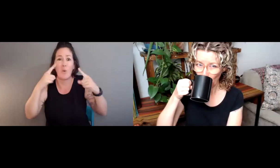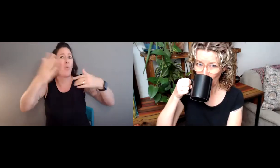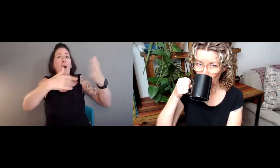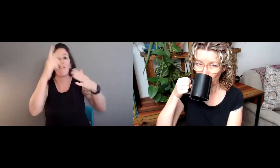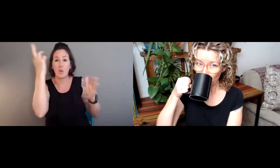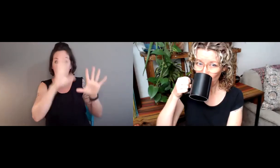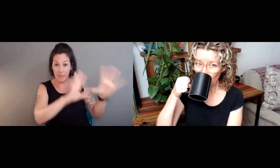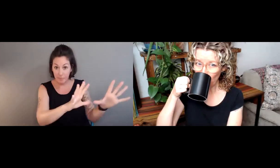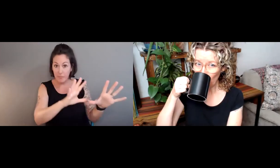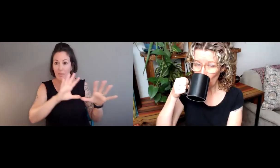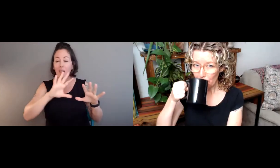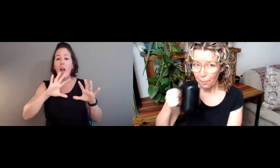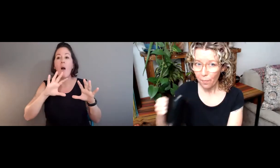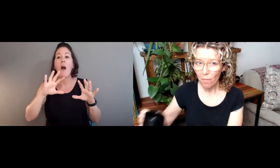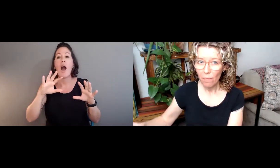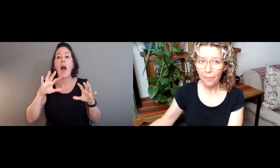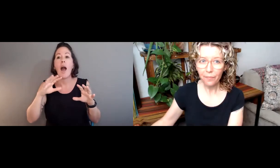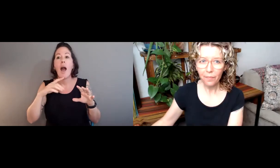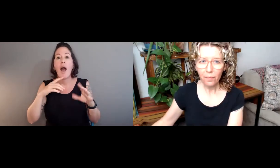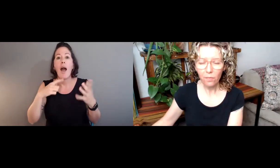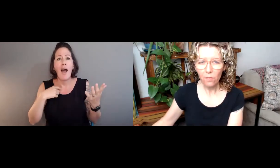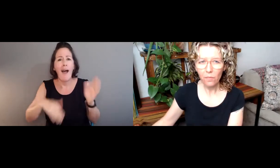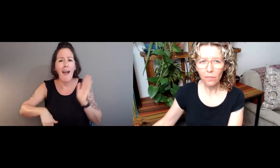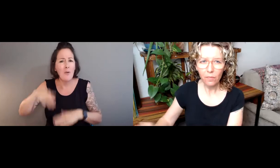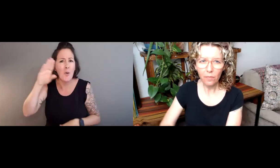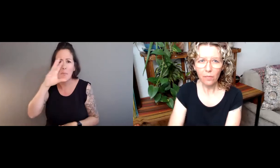try and put it into some kind of organizational system.